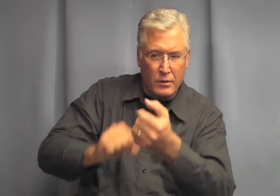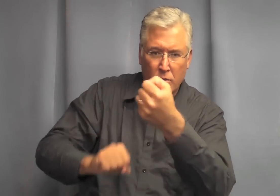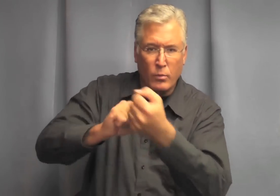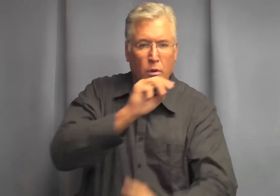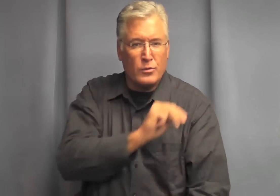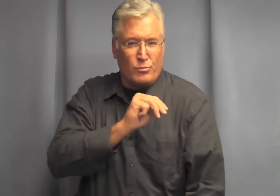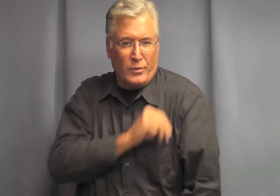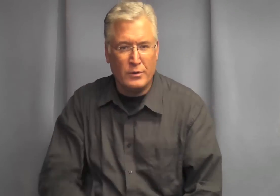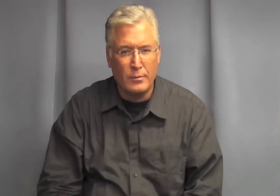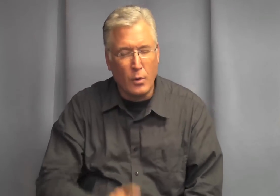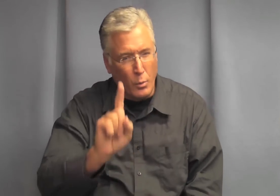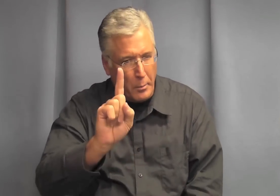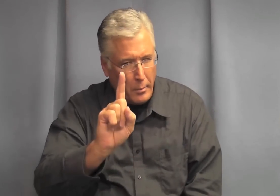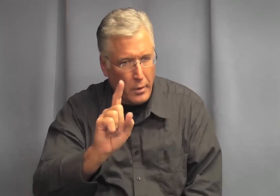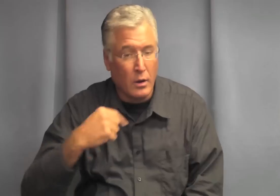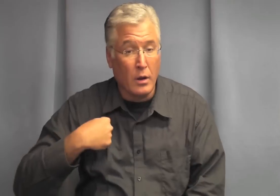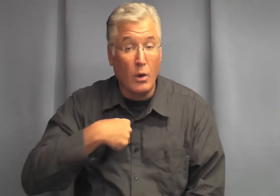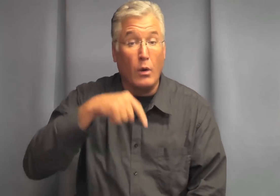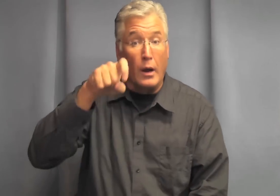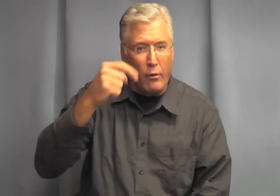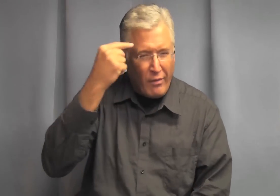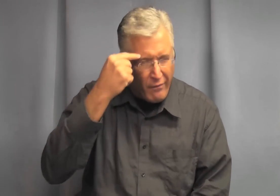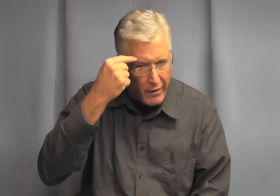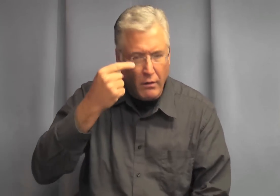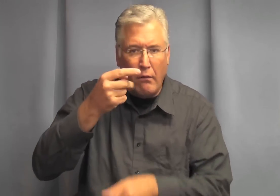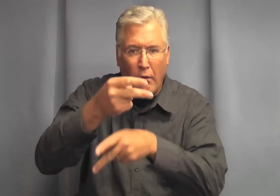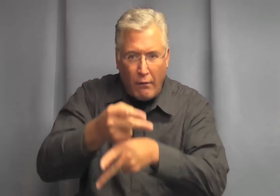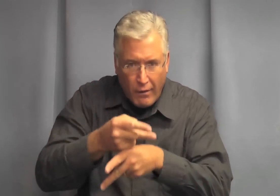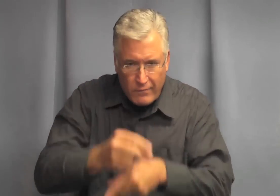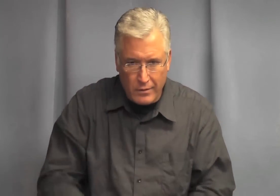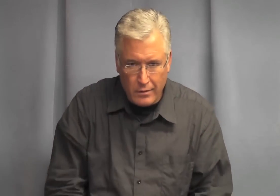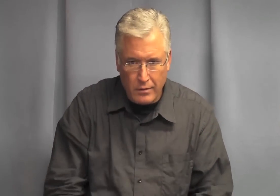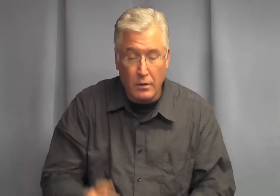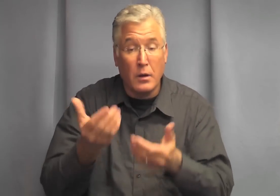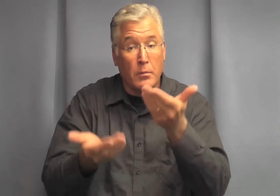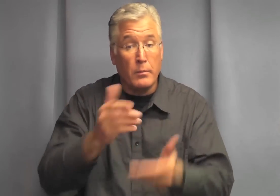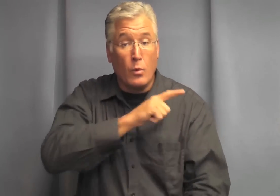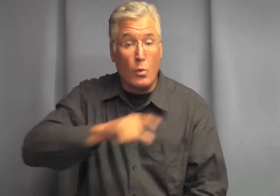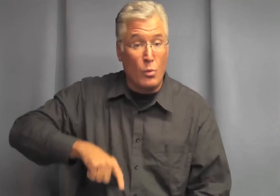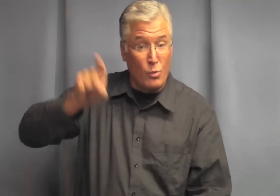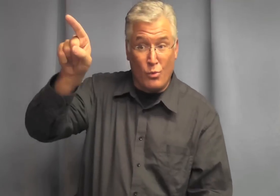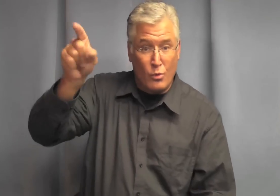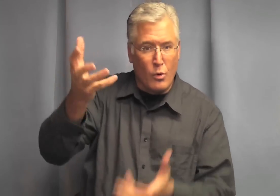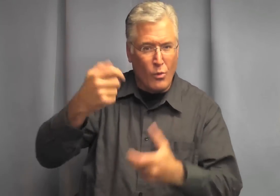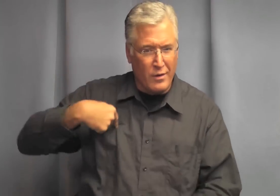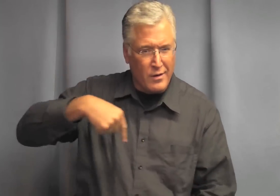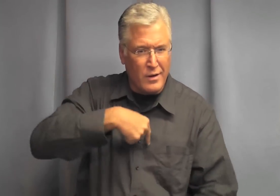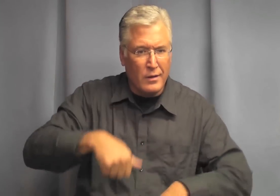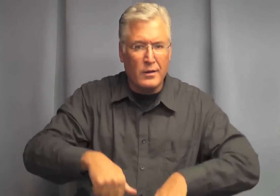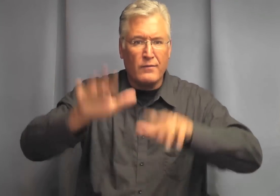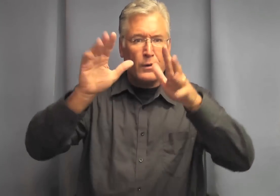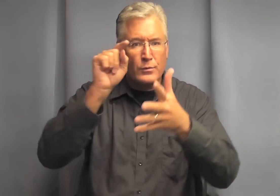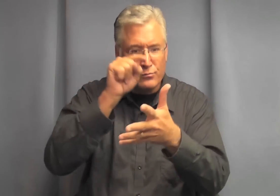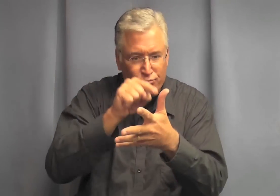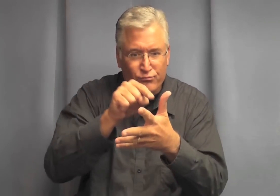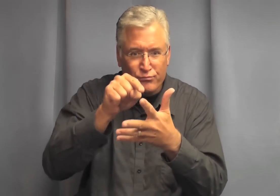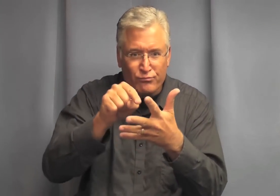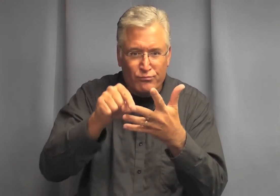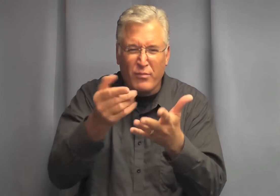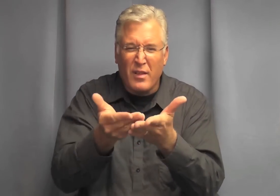that you know we don't have enough money to to support missionaries but stop and think and be careful maybe the lord wants you to give up